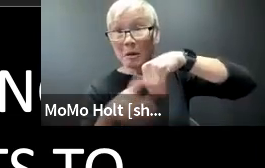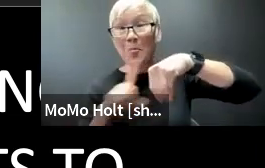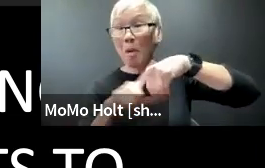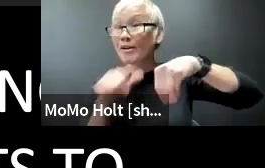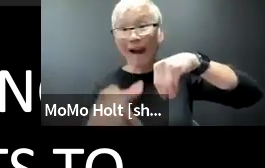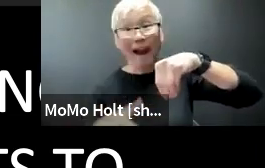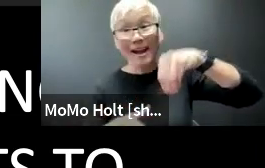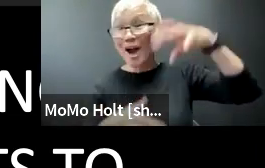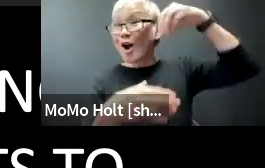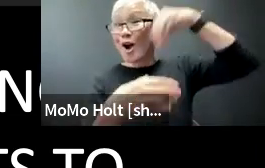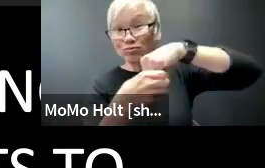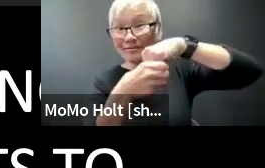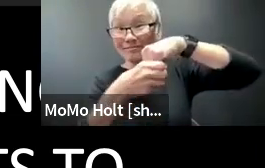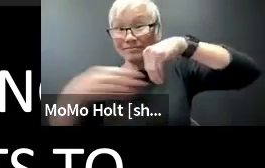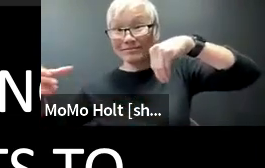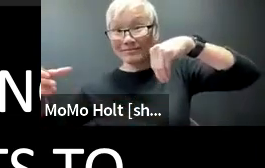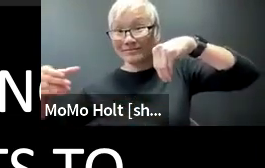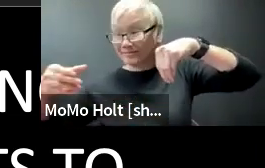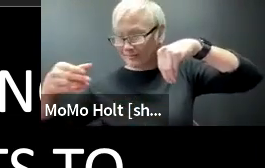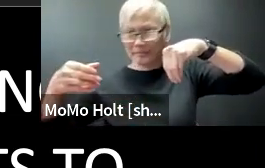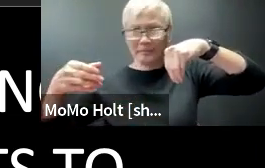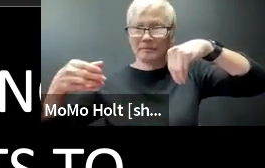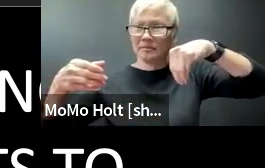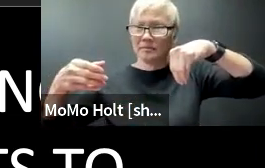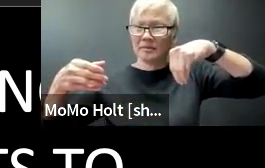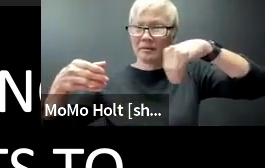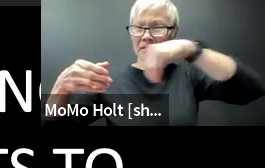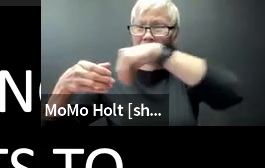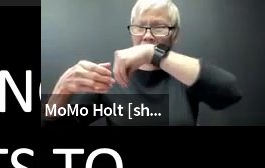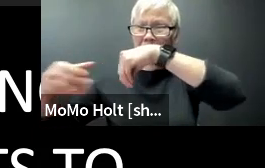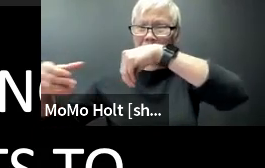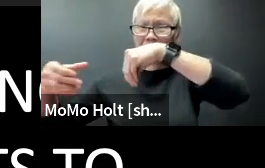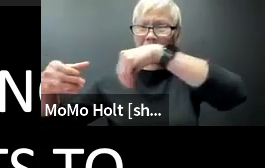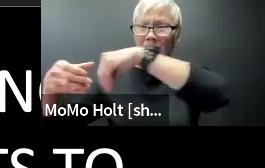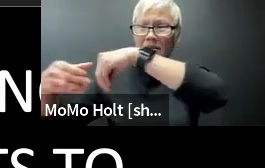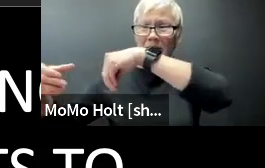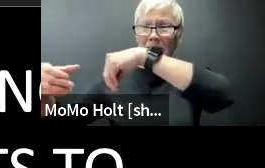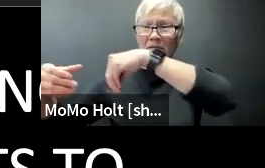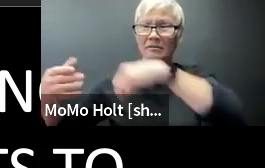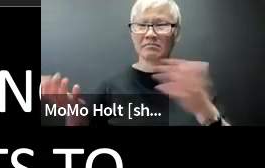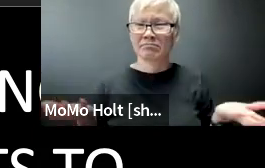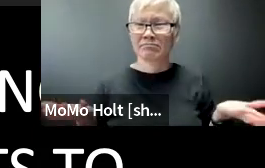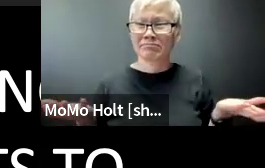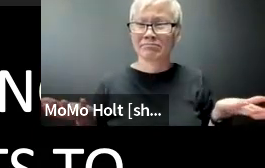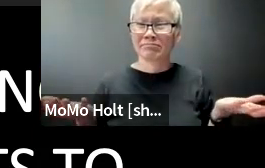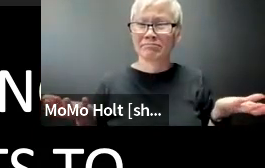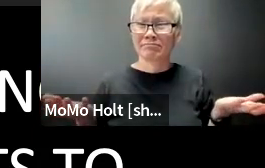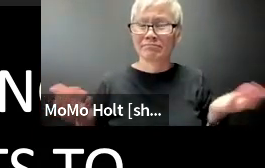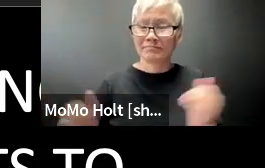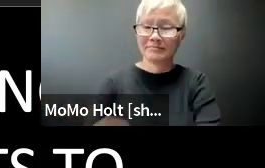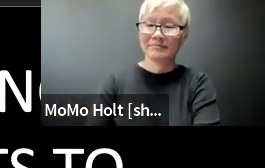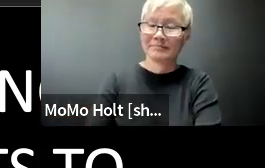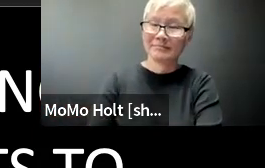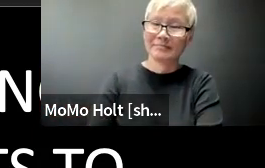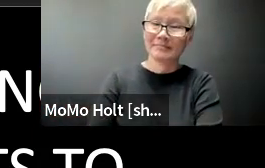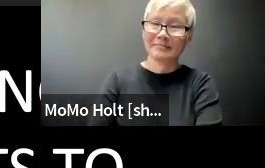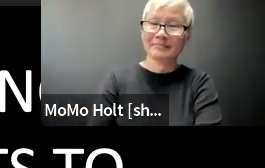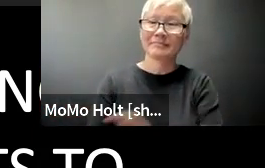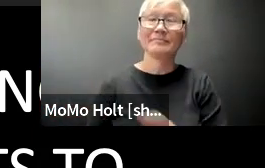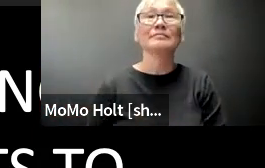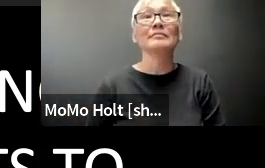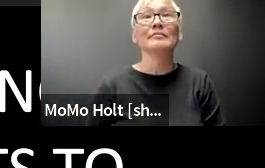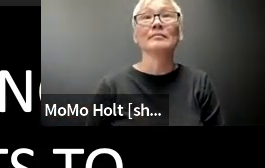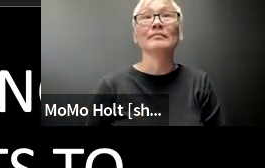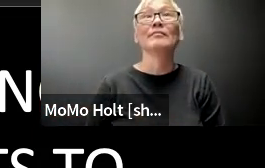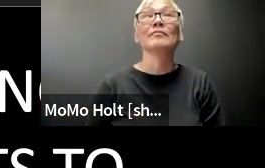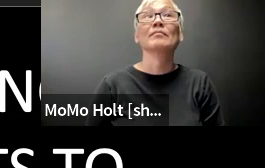they are the ones who should be included but have not been and it's almost as if it's a cat